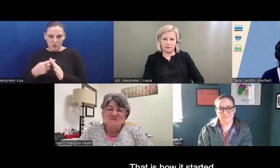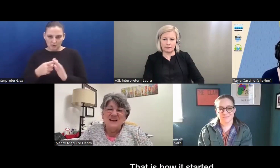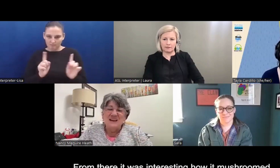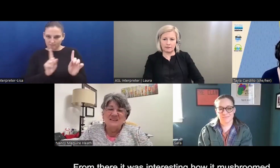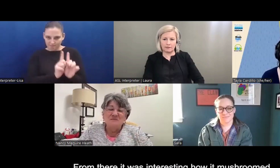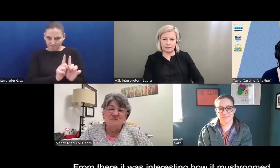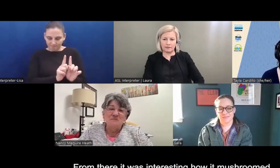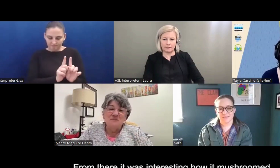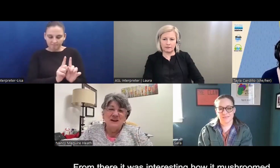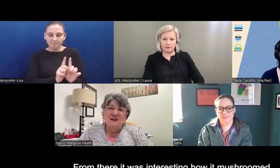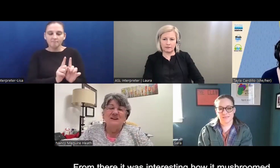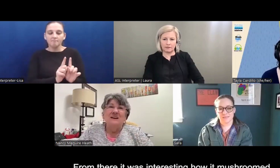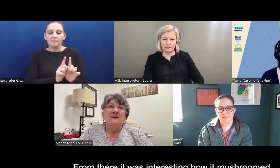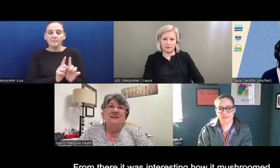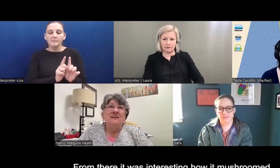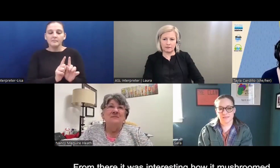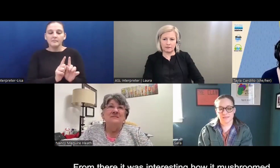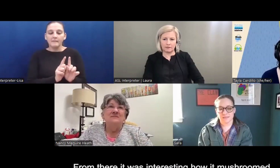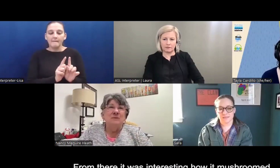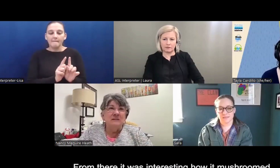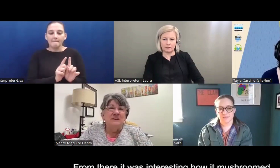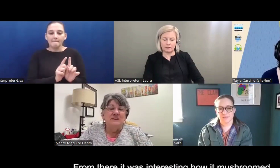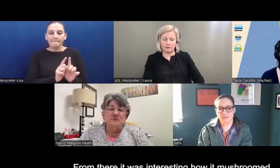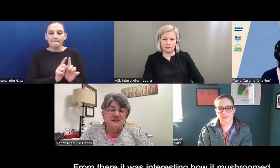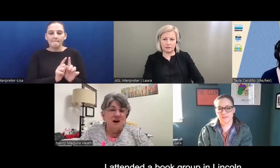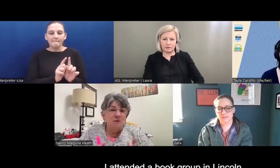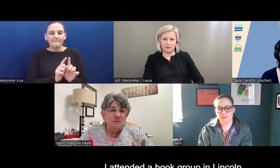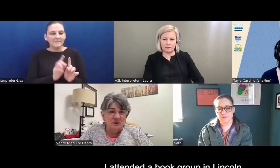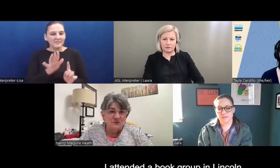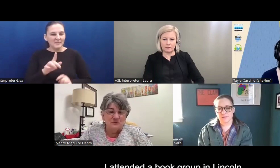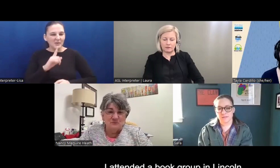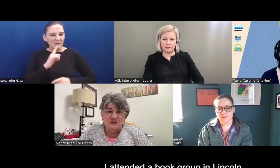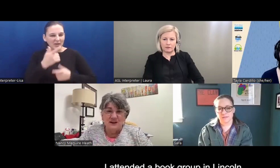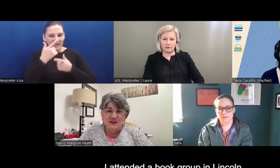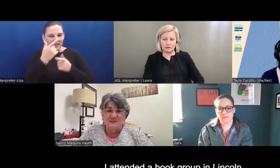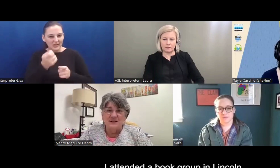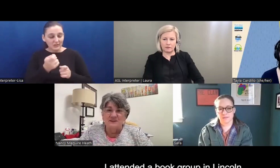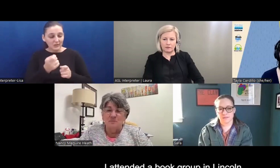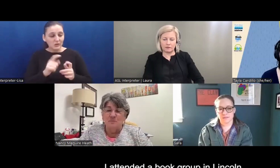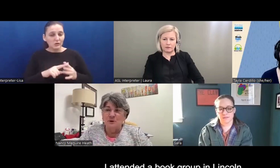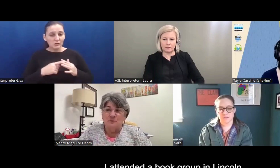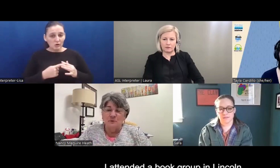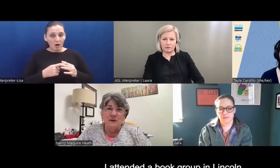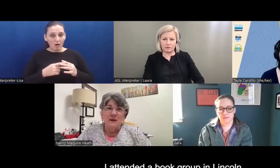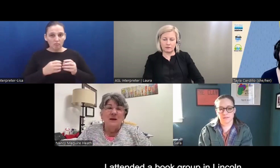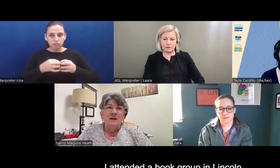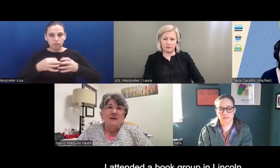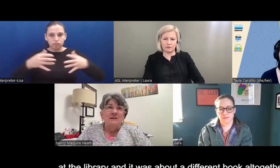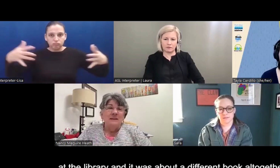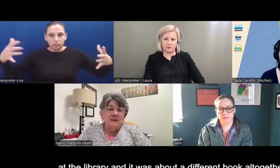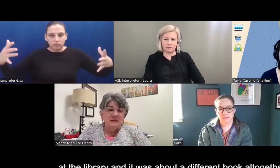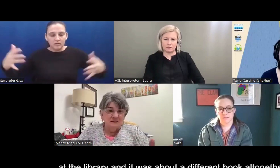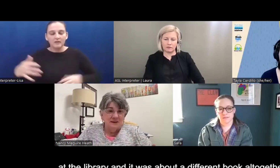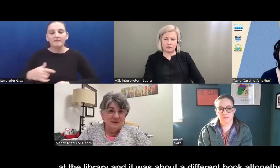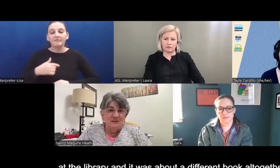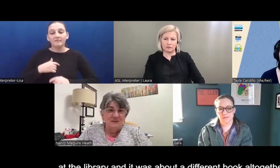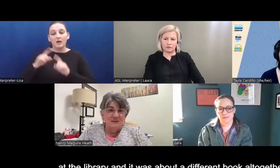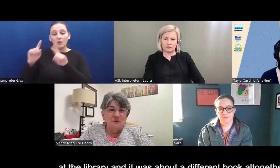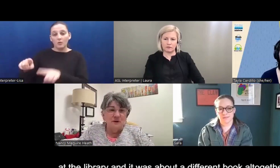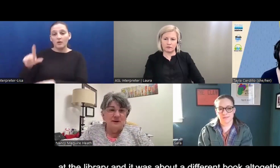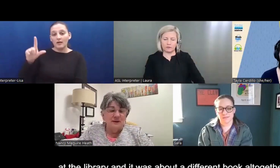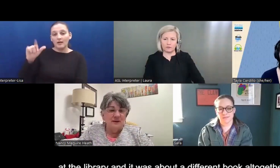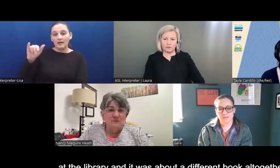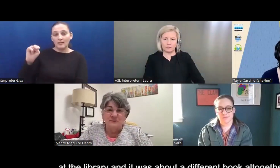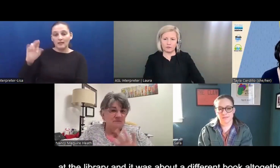Um, and then from there, uh, it was really interesting how it mushroomed. And I attended a book group in Lincoln at the